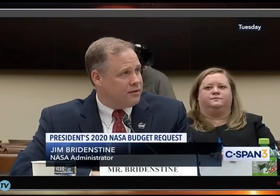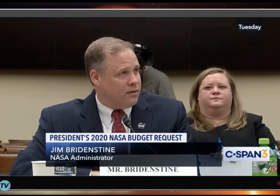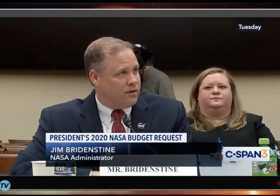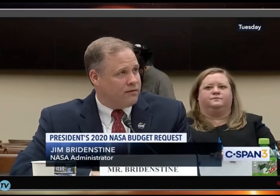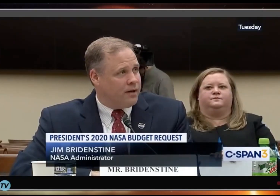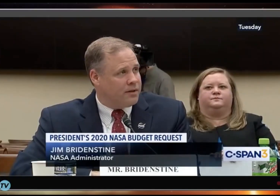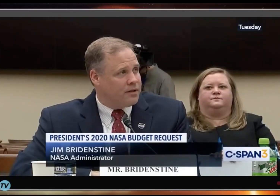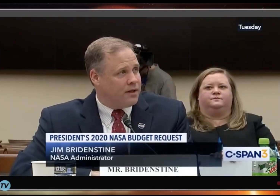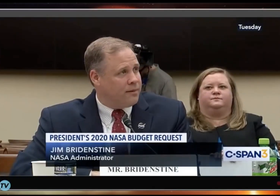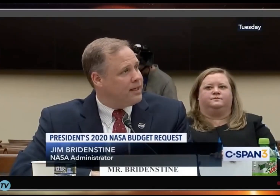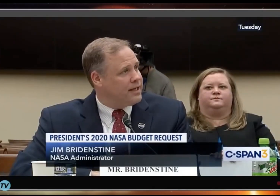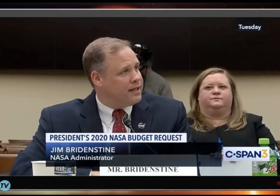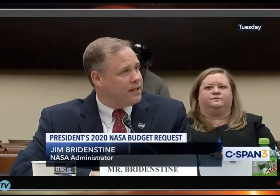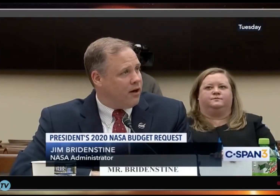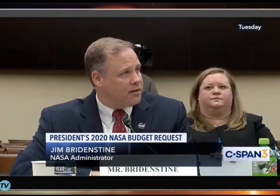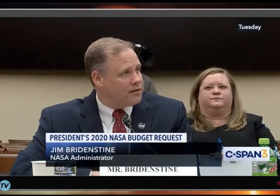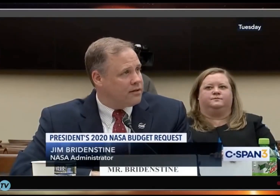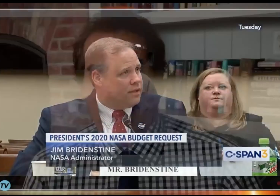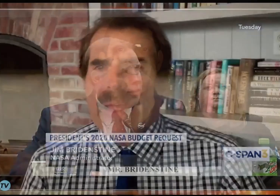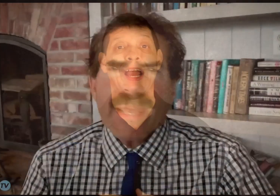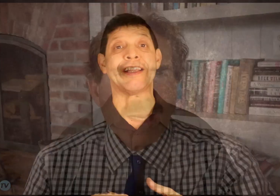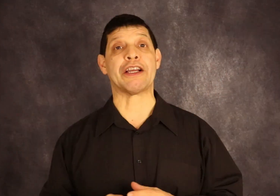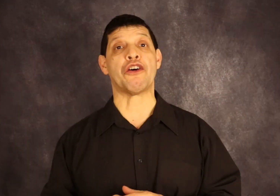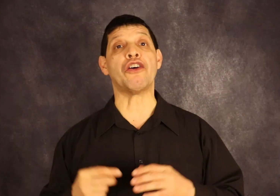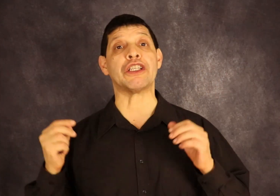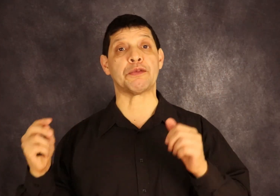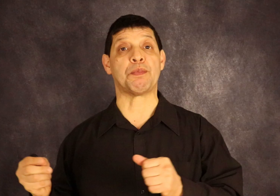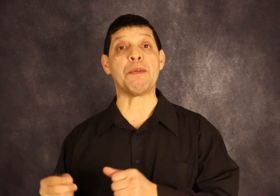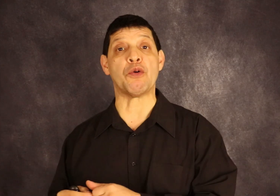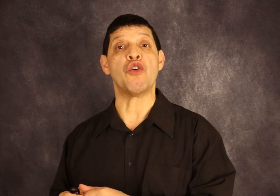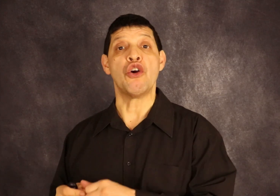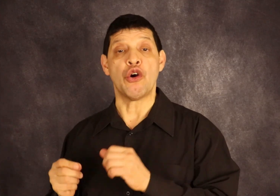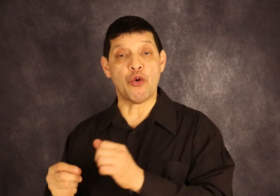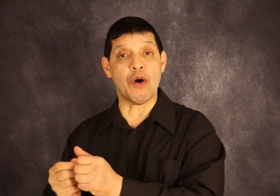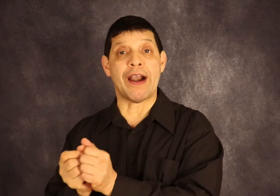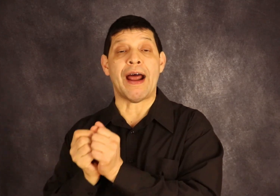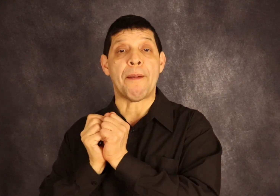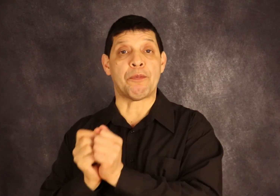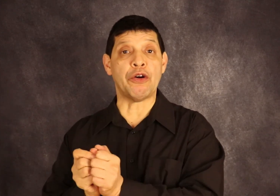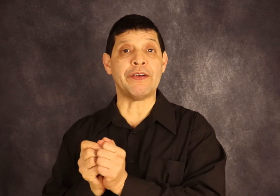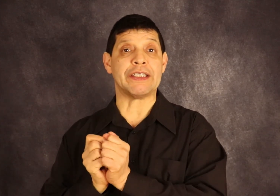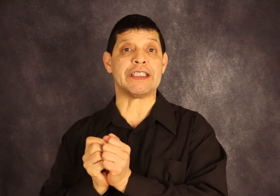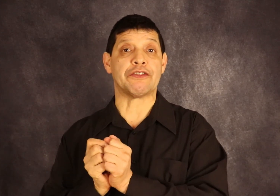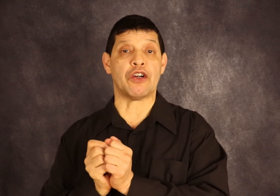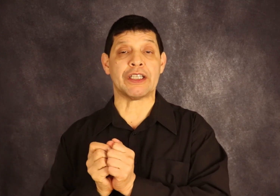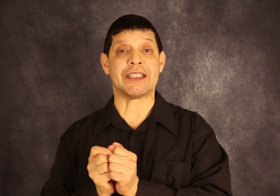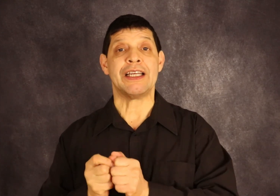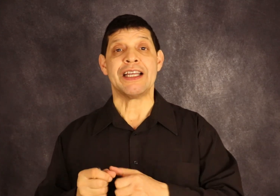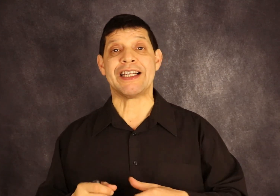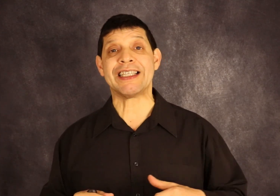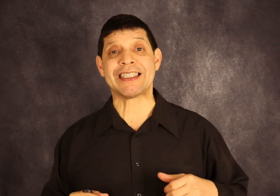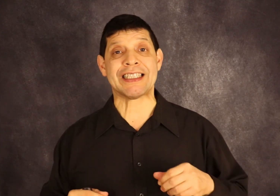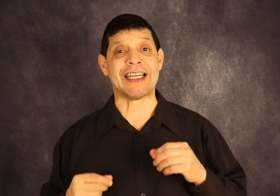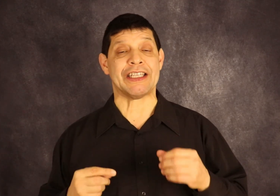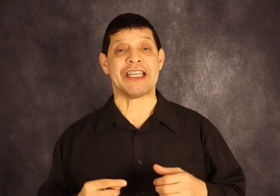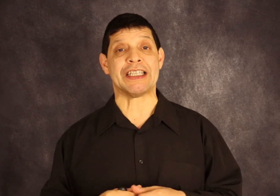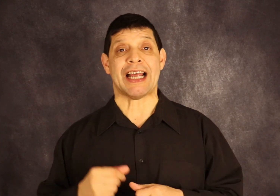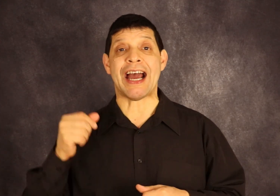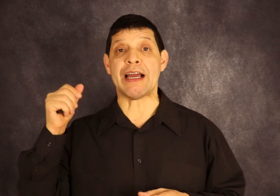and we have not been good at maintaining costs. And the Congress people who are approving these rockets, they're saying, yes, I